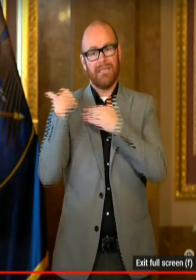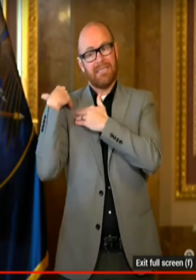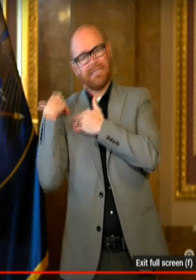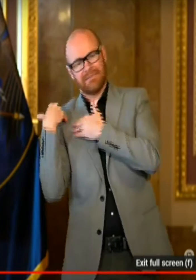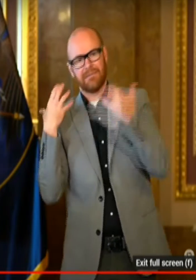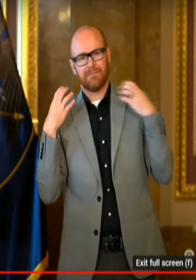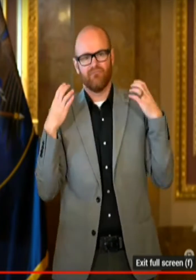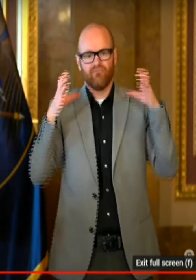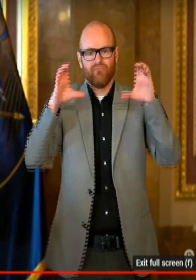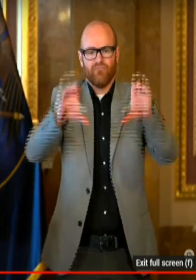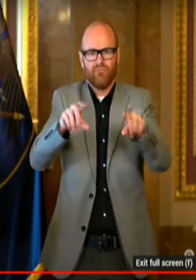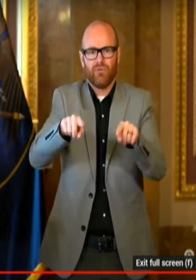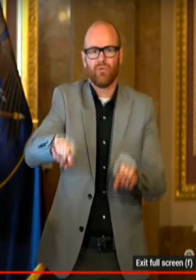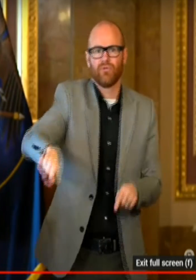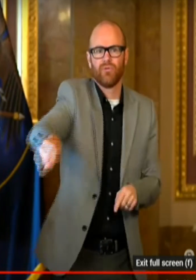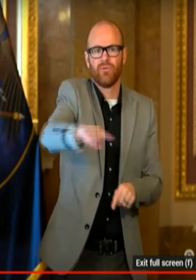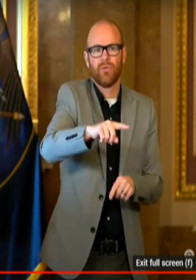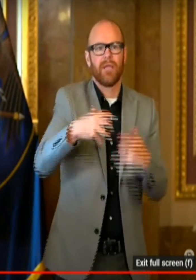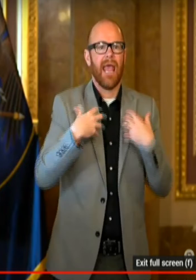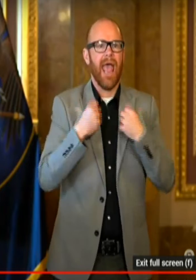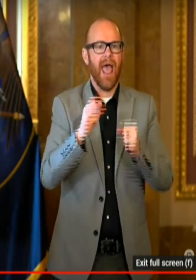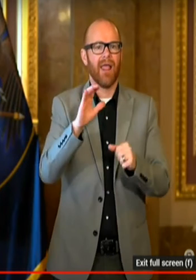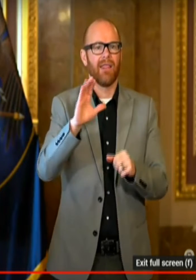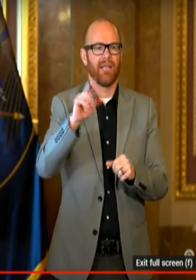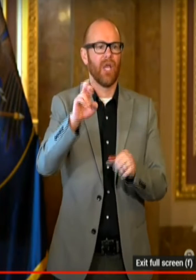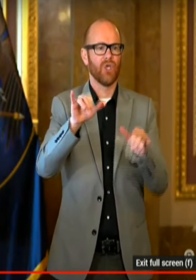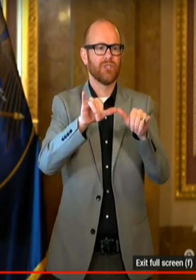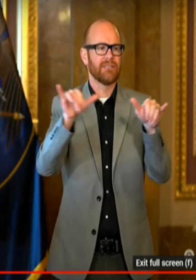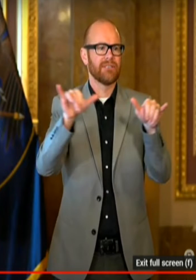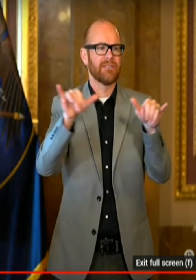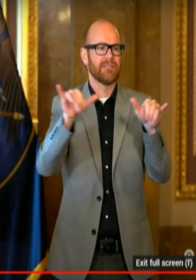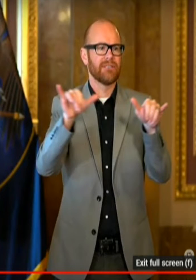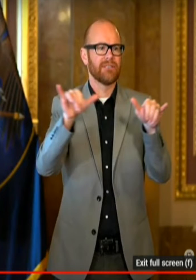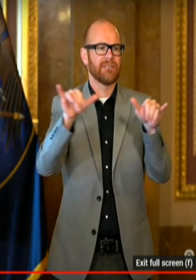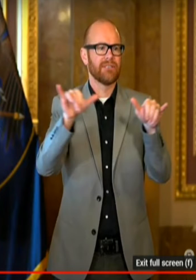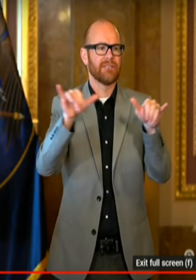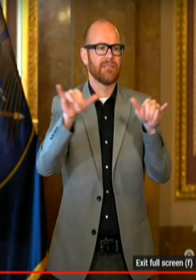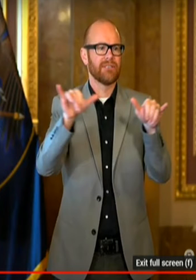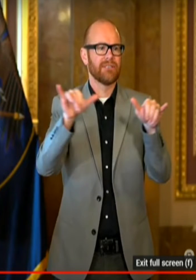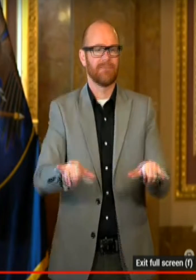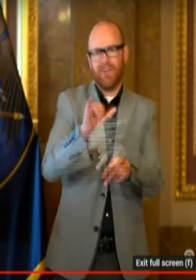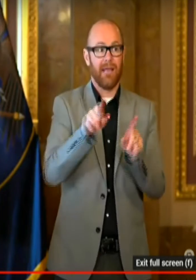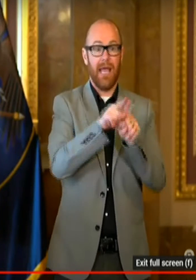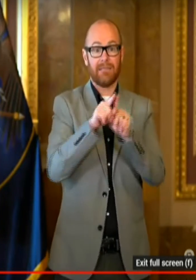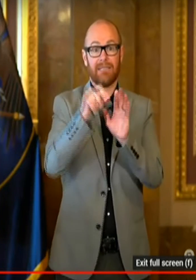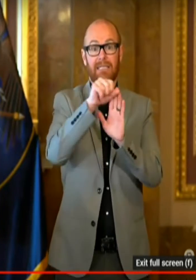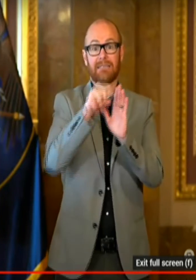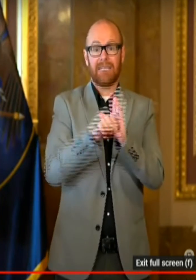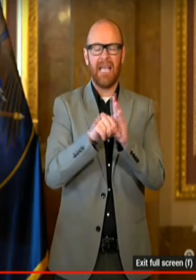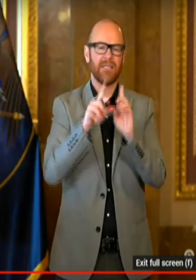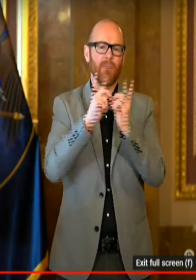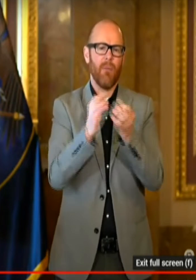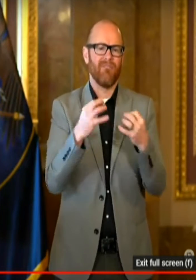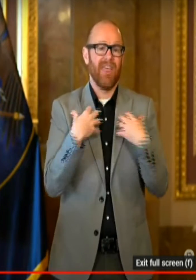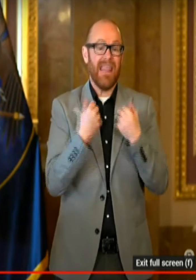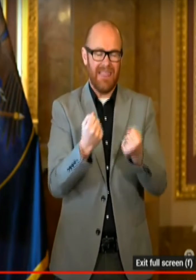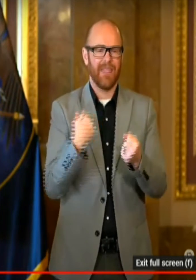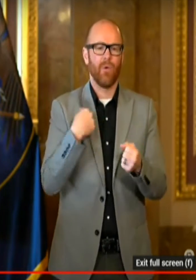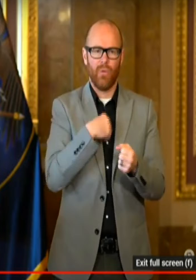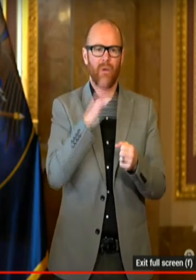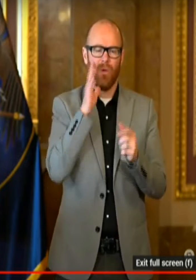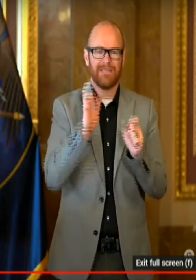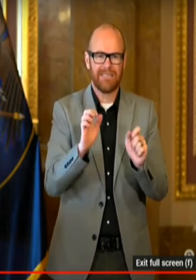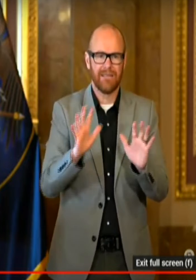and that they now have the ability as these medicines become more widely available, and actually as demand has been dropping for them, their